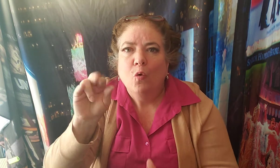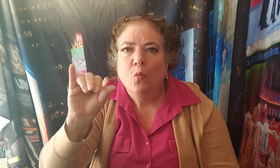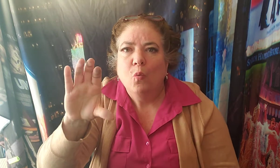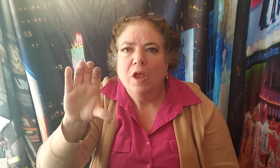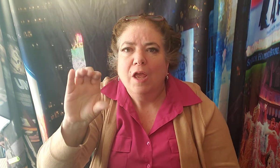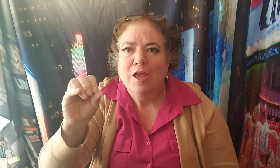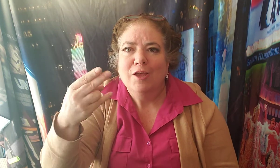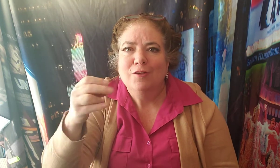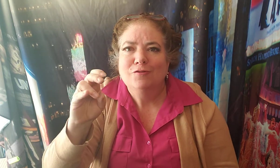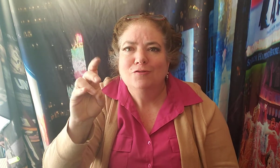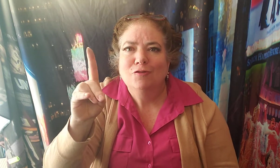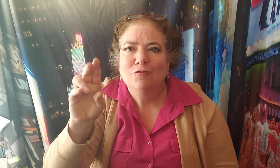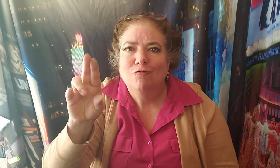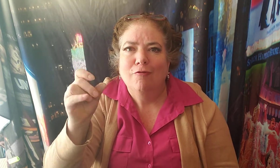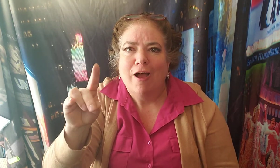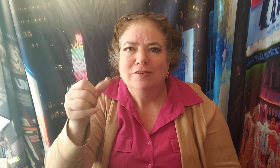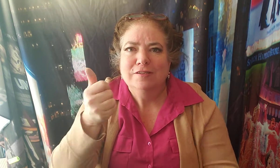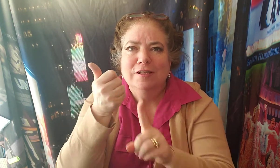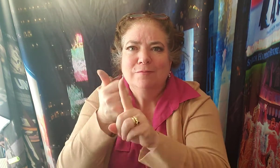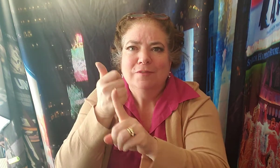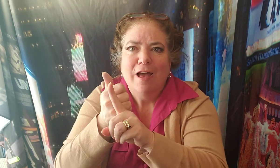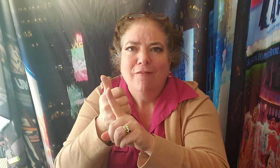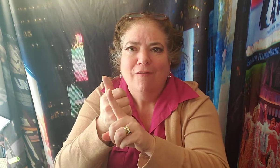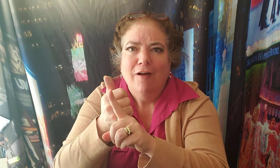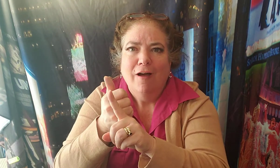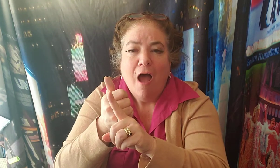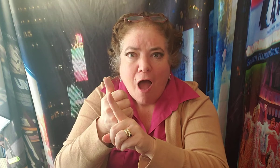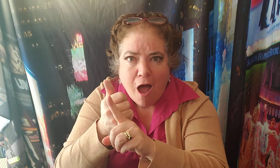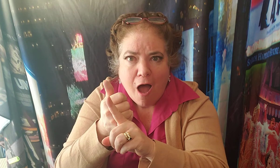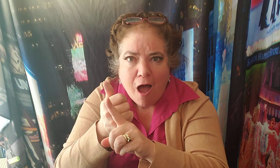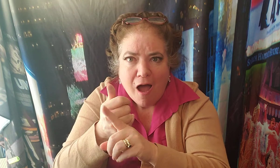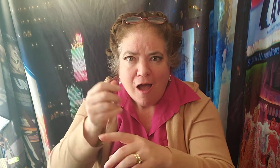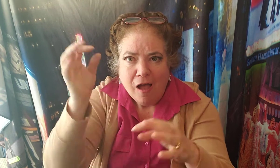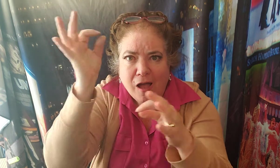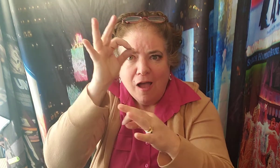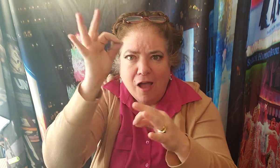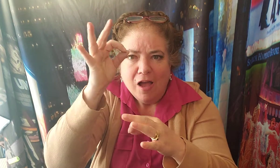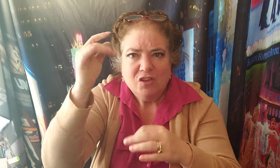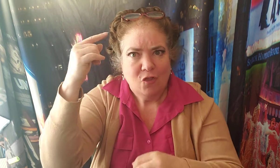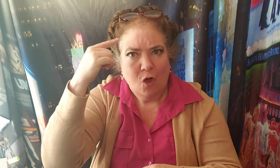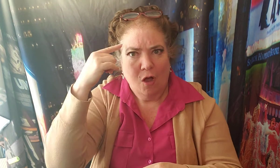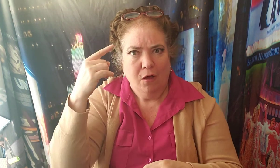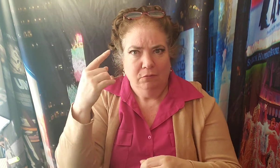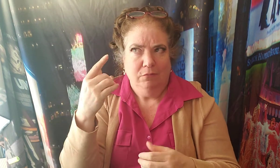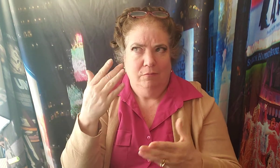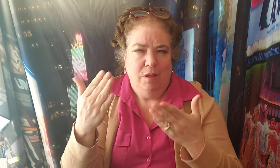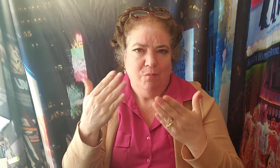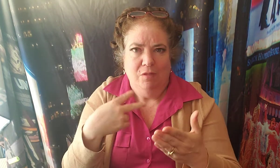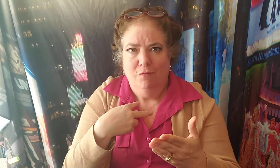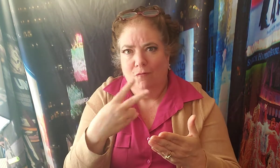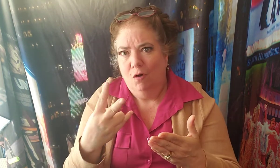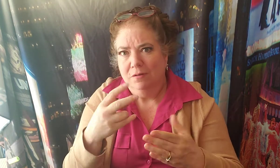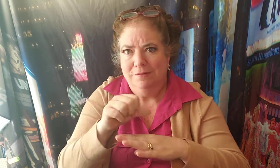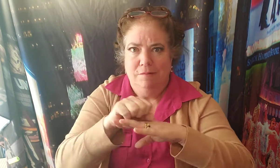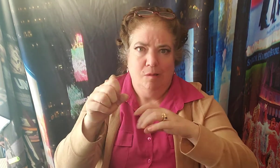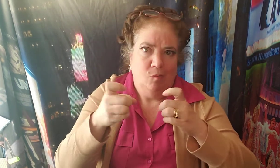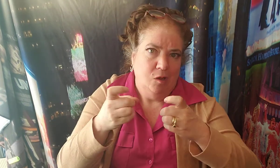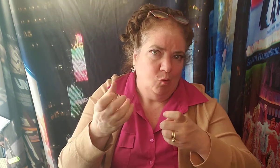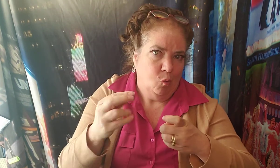that it wasn't the director, George Abbott, that it was Rogers himself. All of these now famous